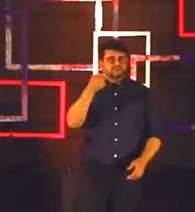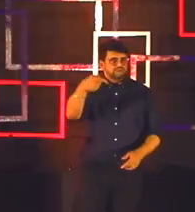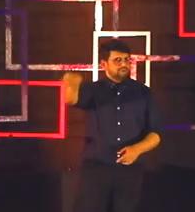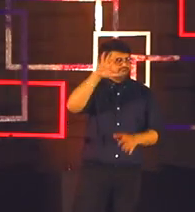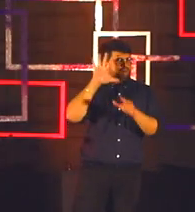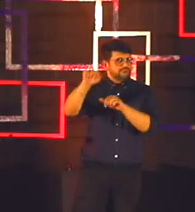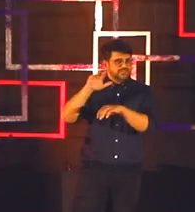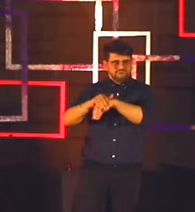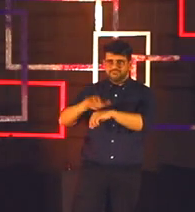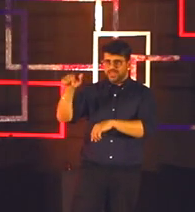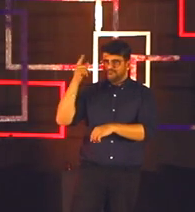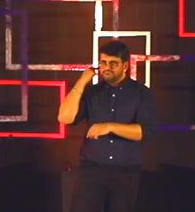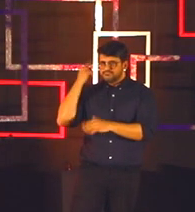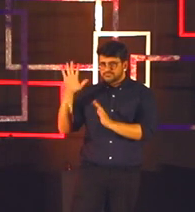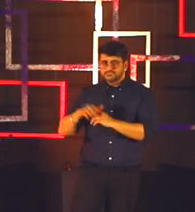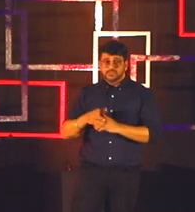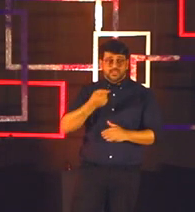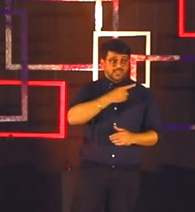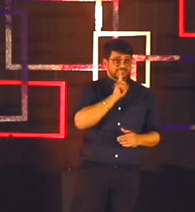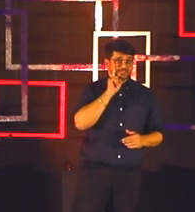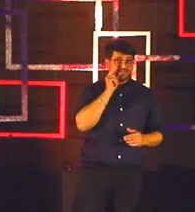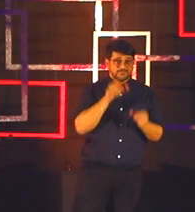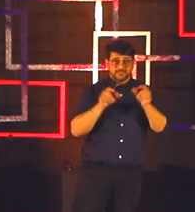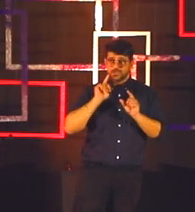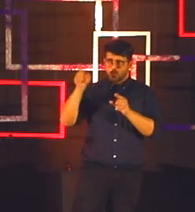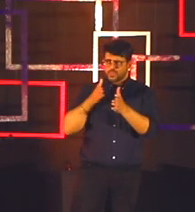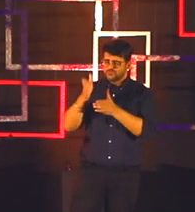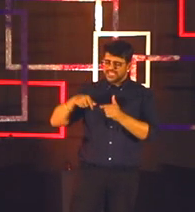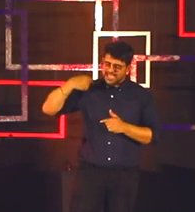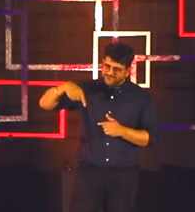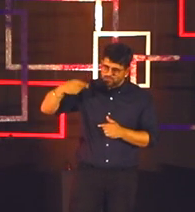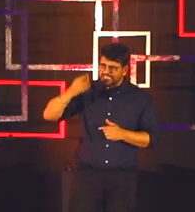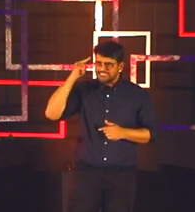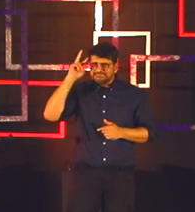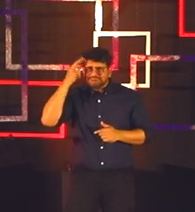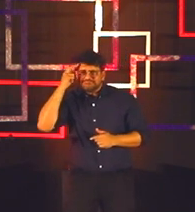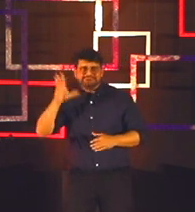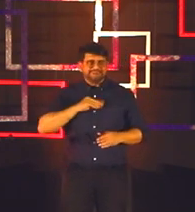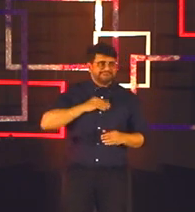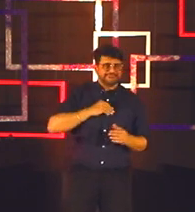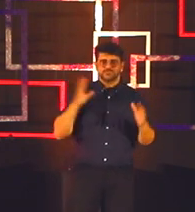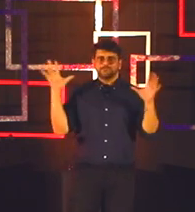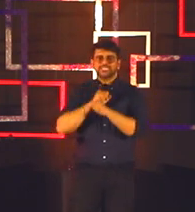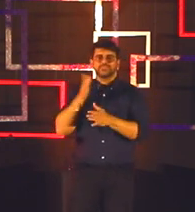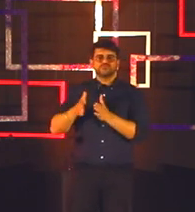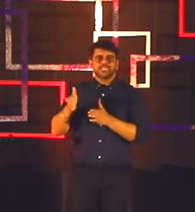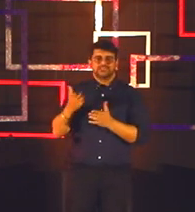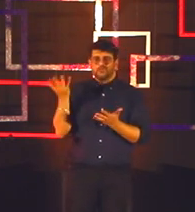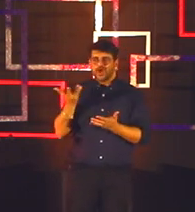Right. You understood everything, right? But for the deaf people who are in or, you know, going somewhere, they are